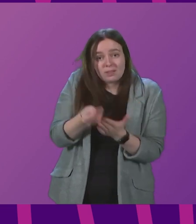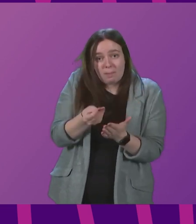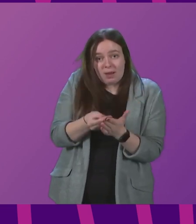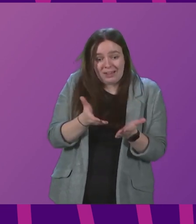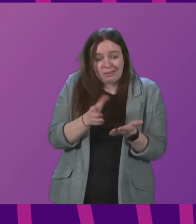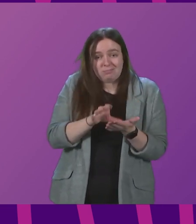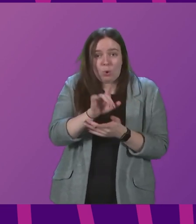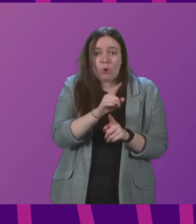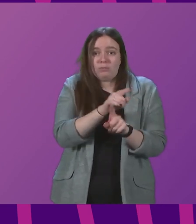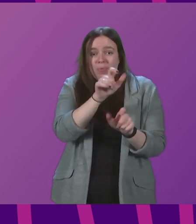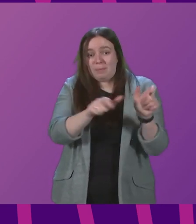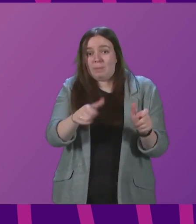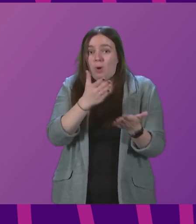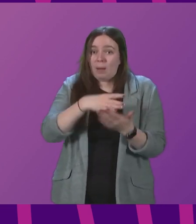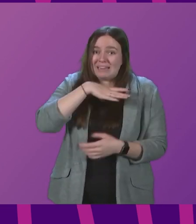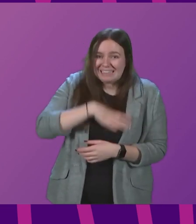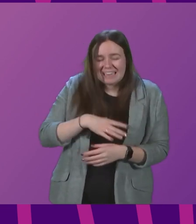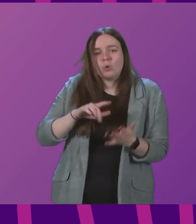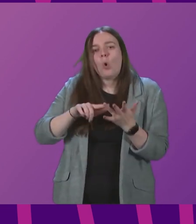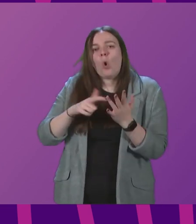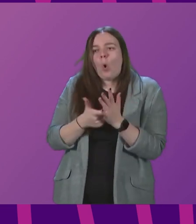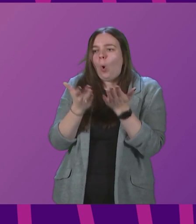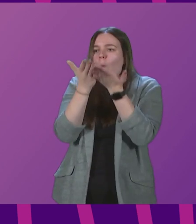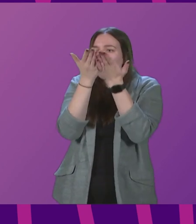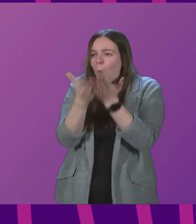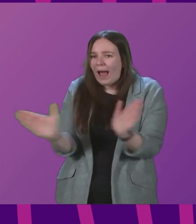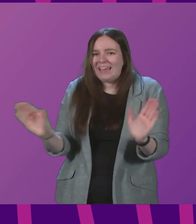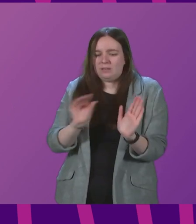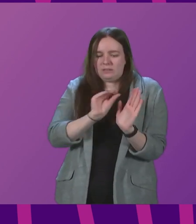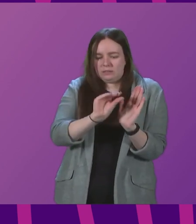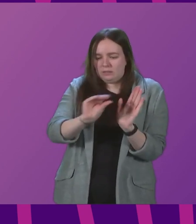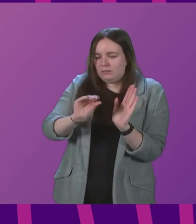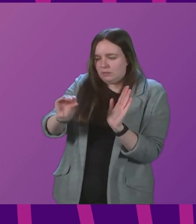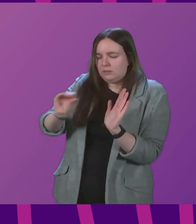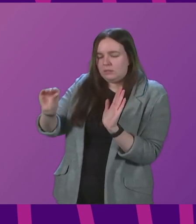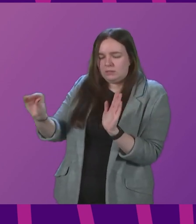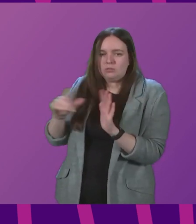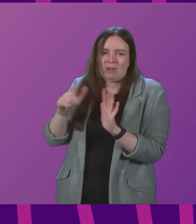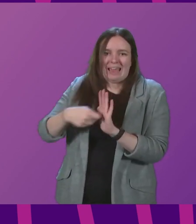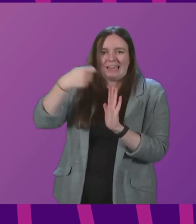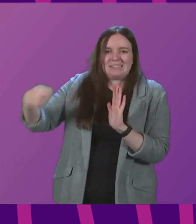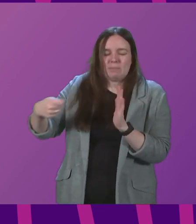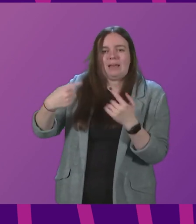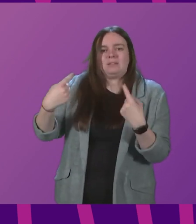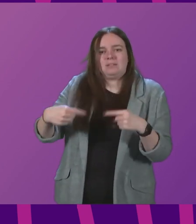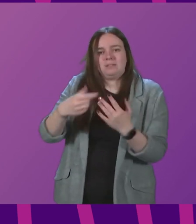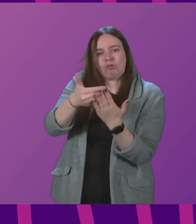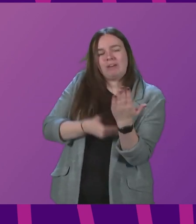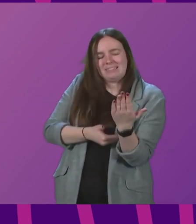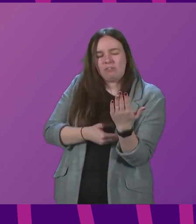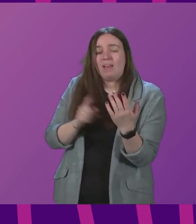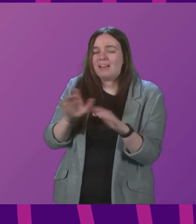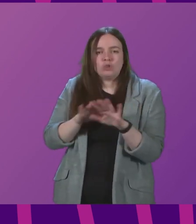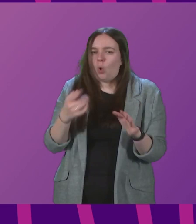on those most in need or spread it more thinly over a wider range of people by extending eligibility criteria. That is not an easy